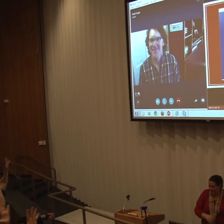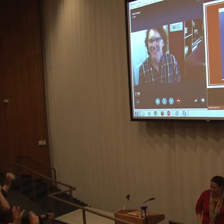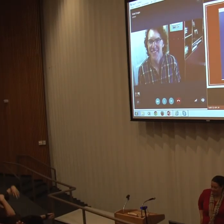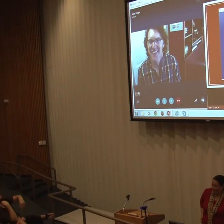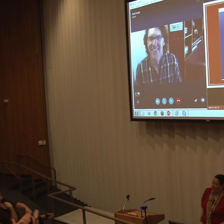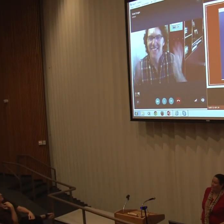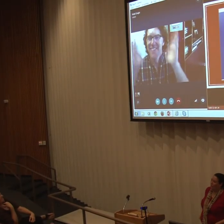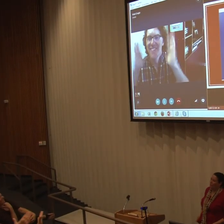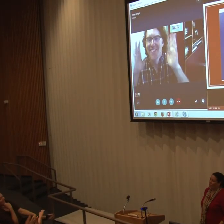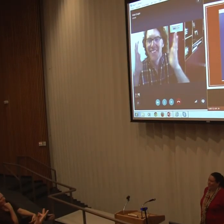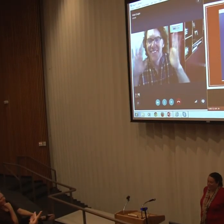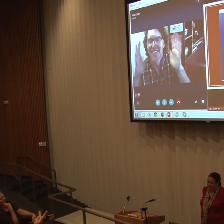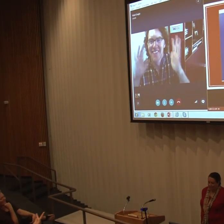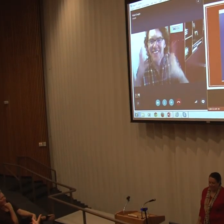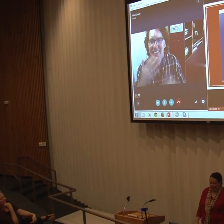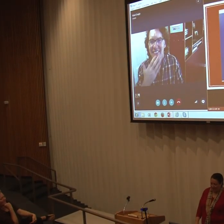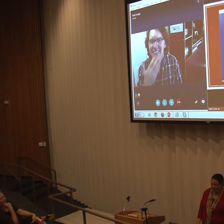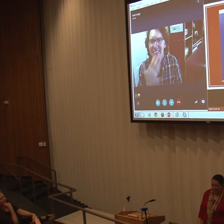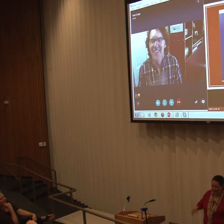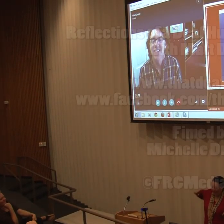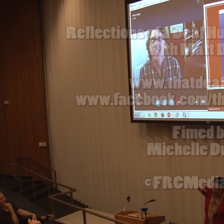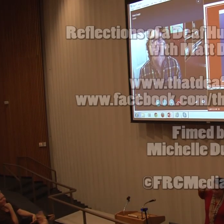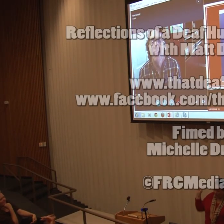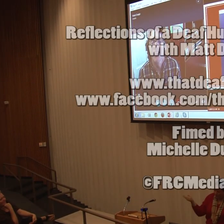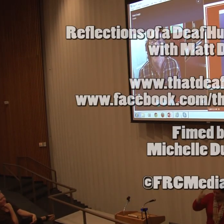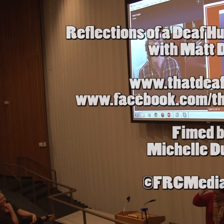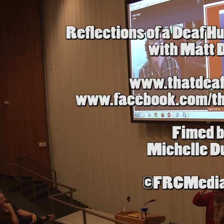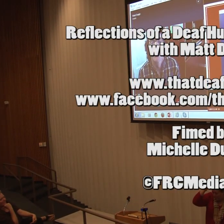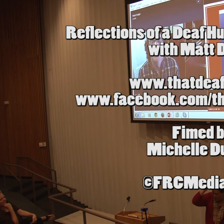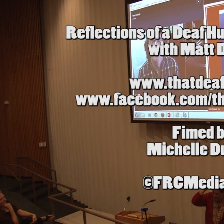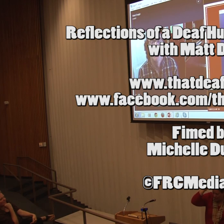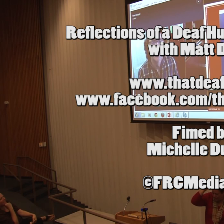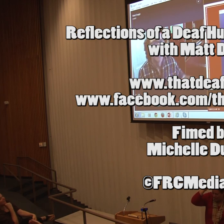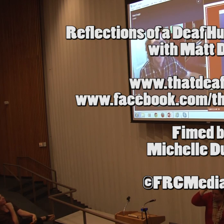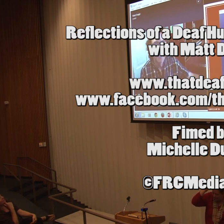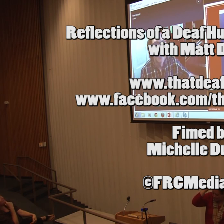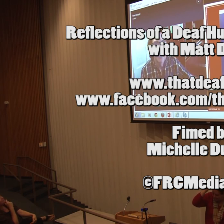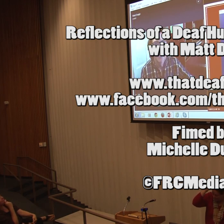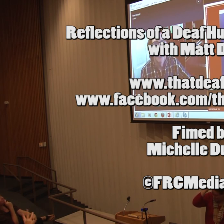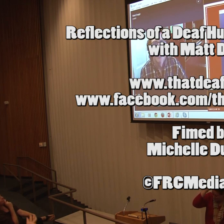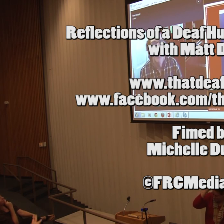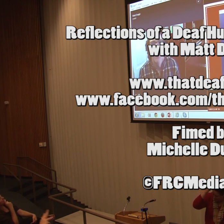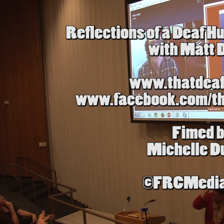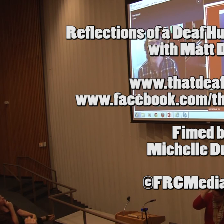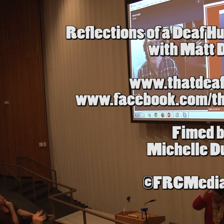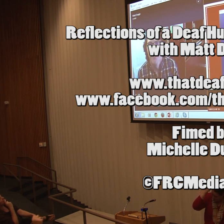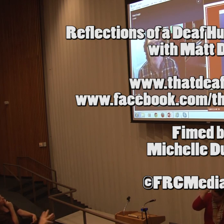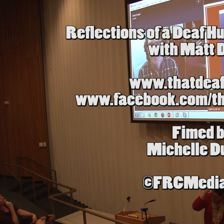to Matt for joining us today. And Matt, that website one more time is?